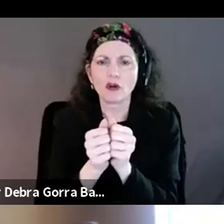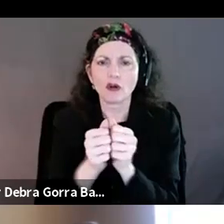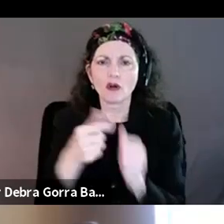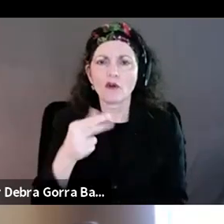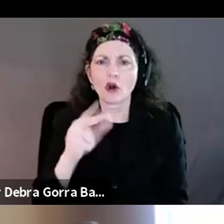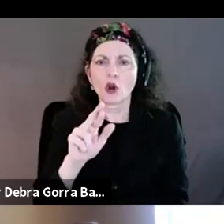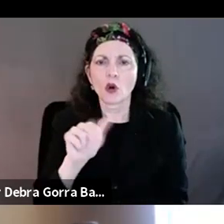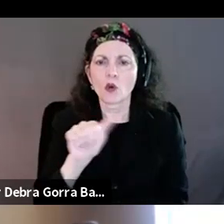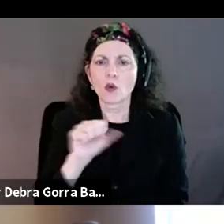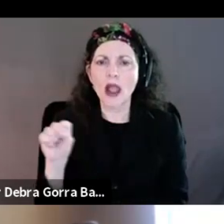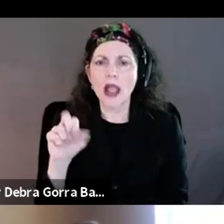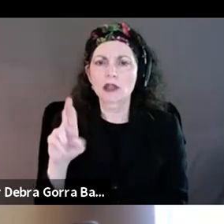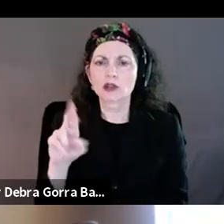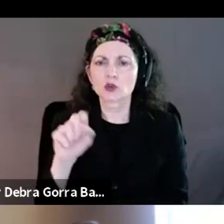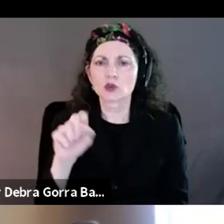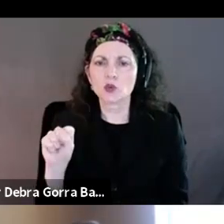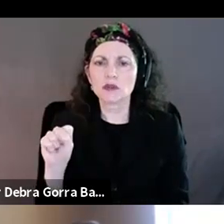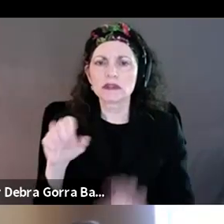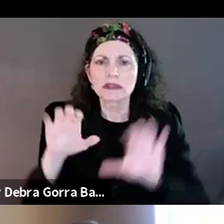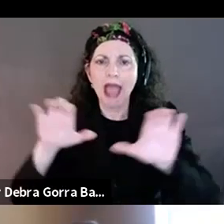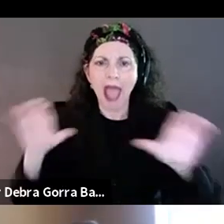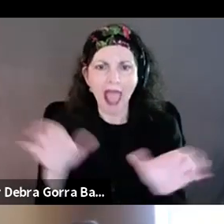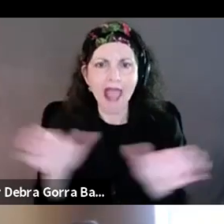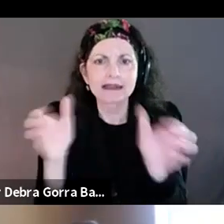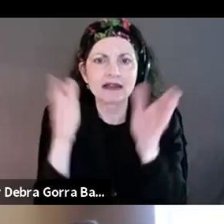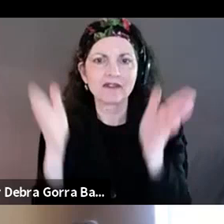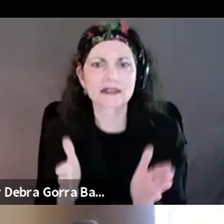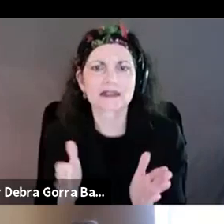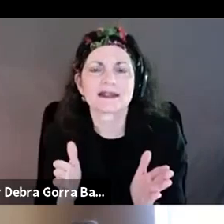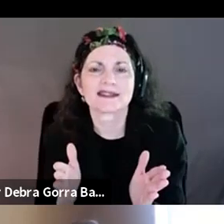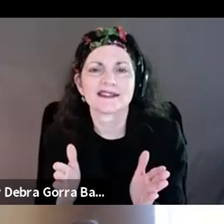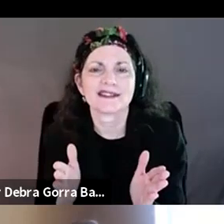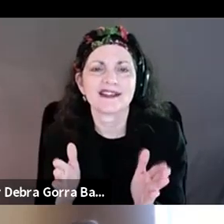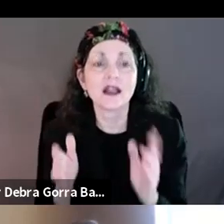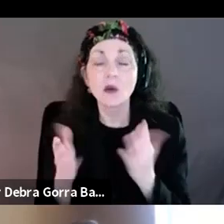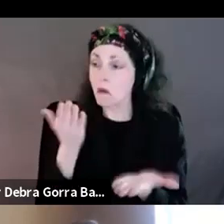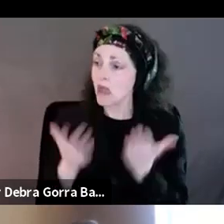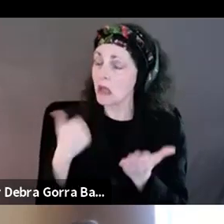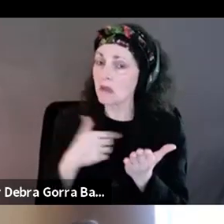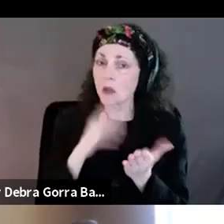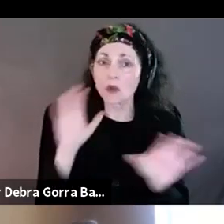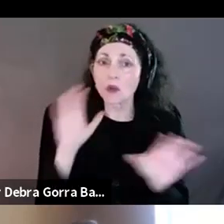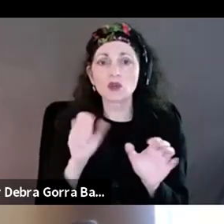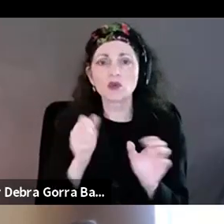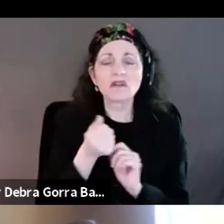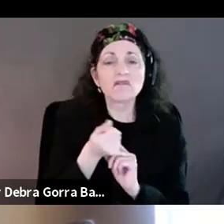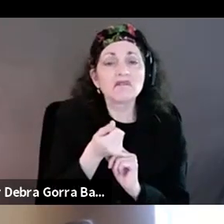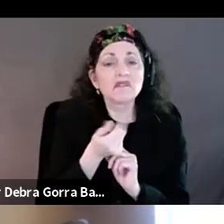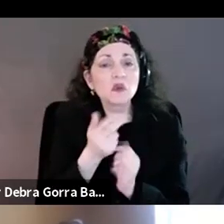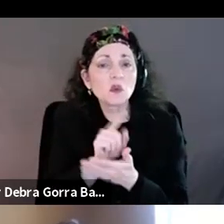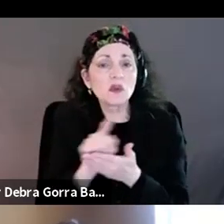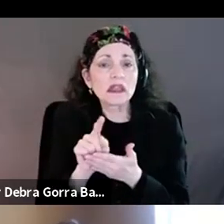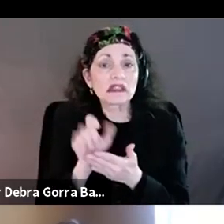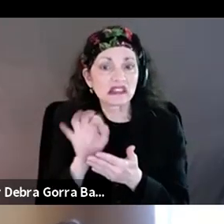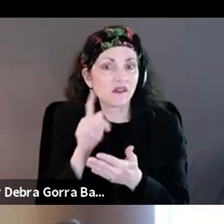when I remember us going, you know, could we do, maybe we'll do a few weeks, and if we can get a thousand